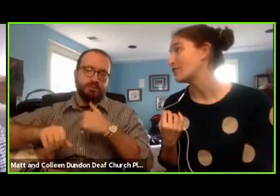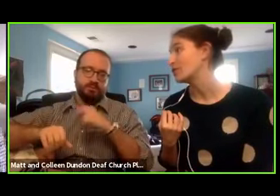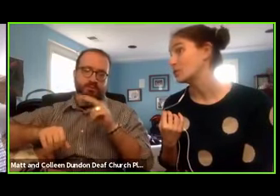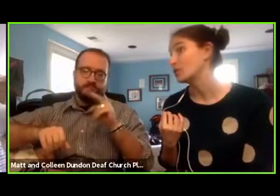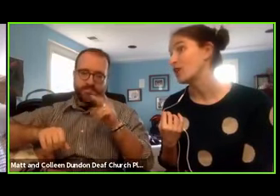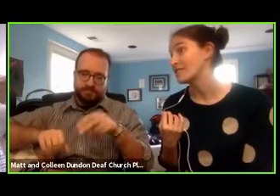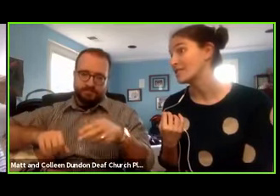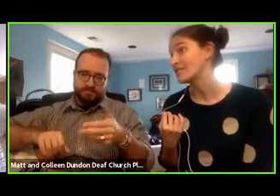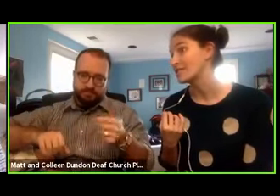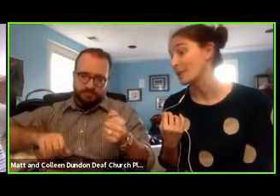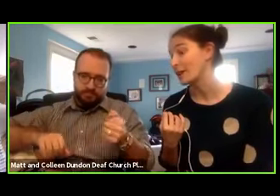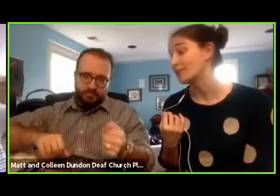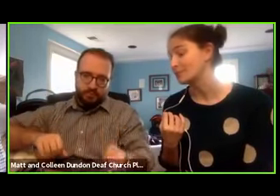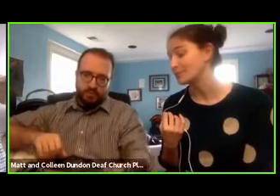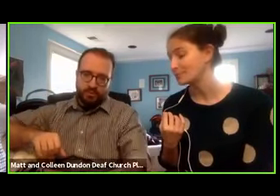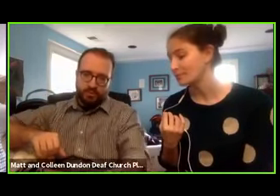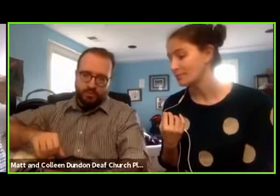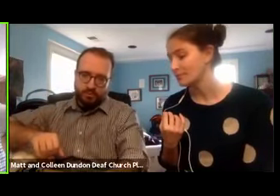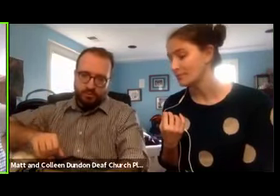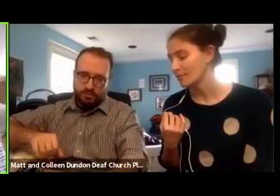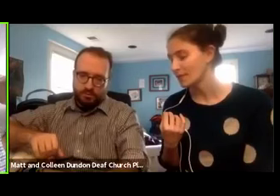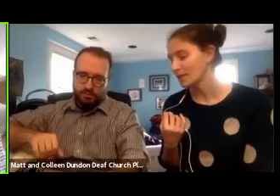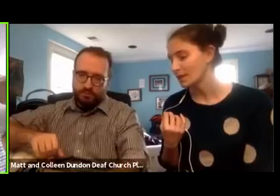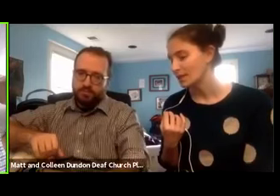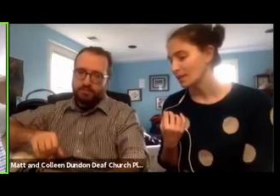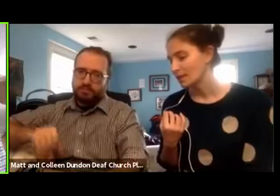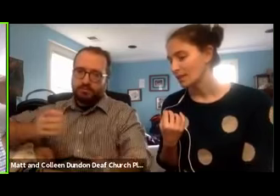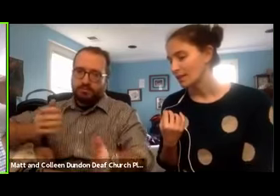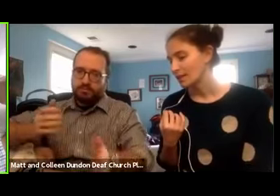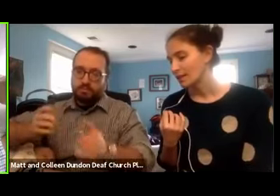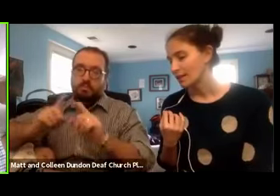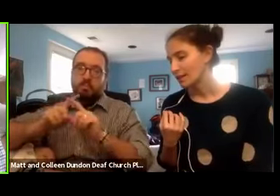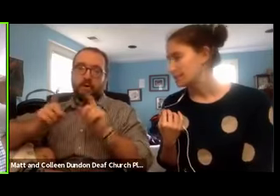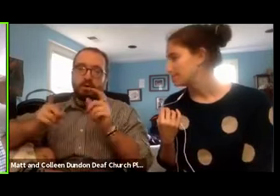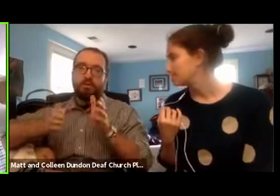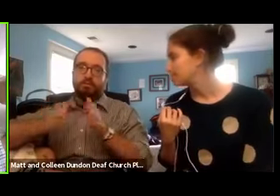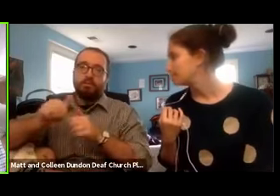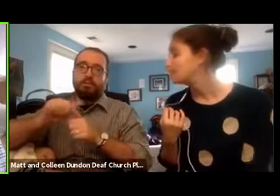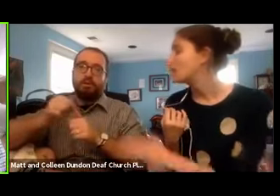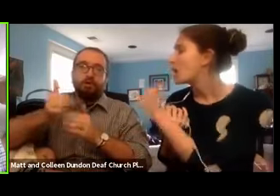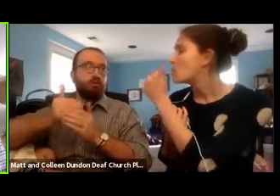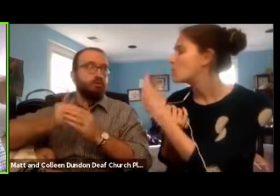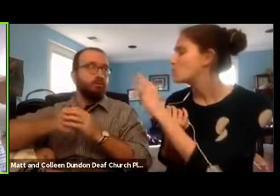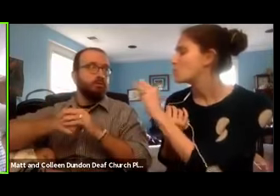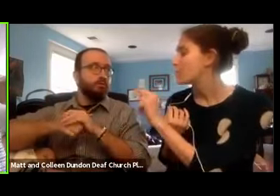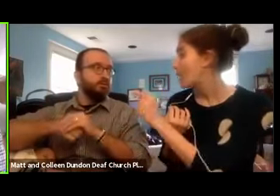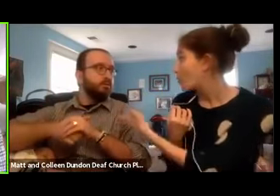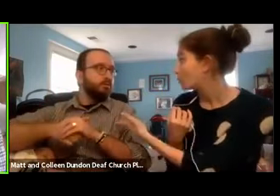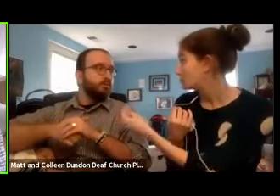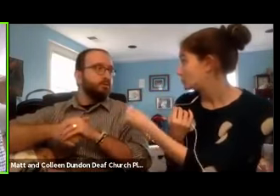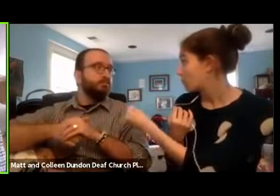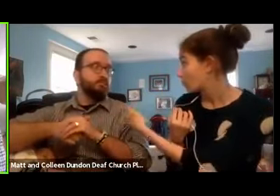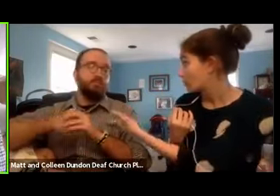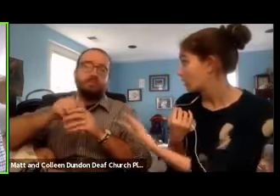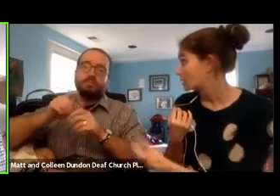the deaf with visual losses as well. Yes. Brother Matt. oh, yes, Mark, go ahead.